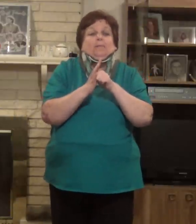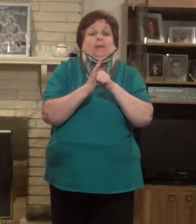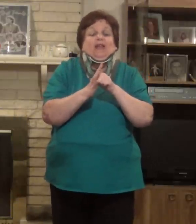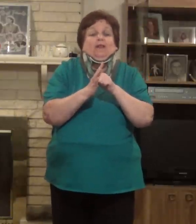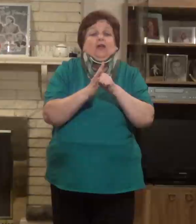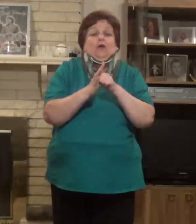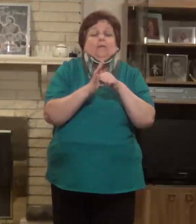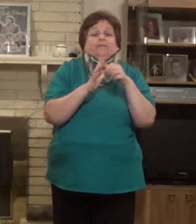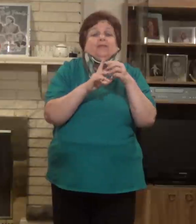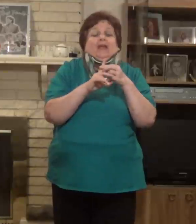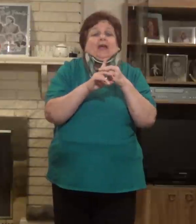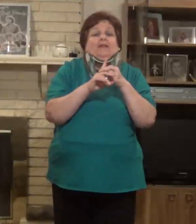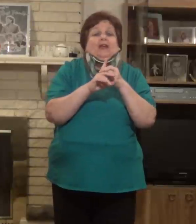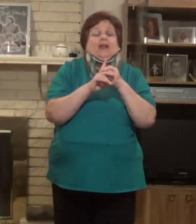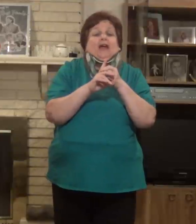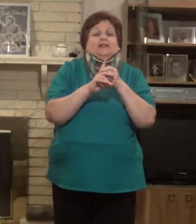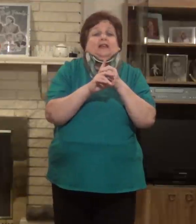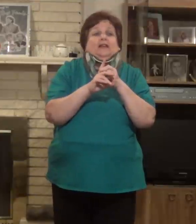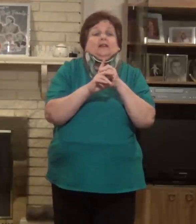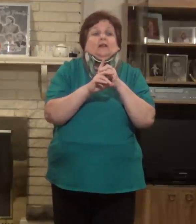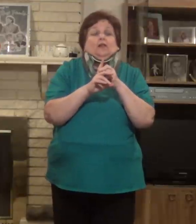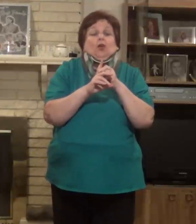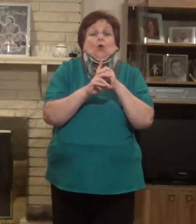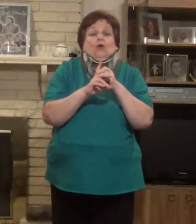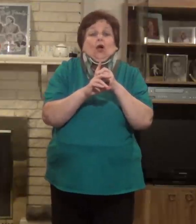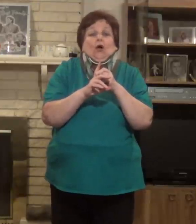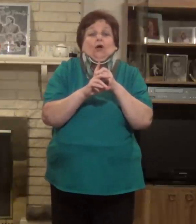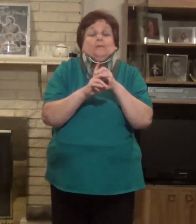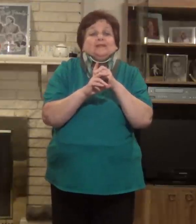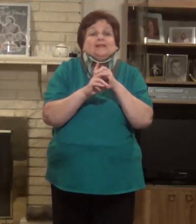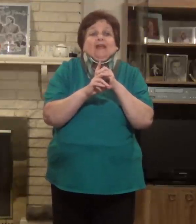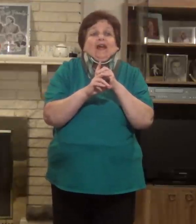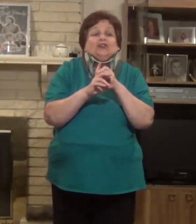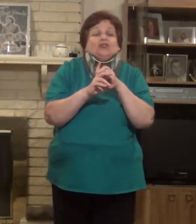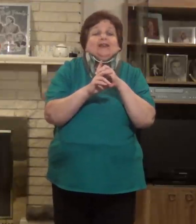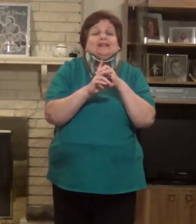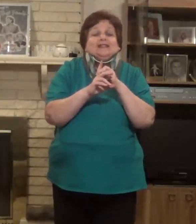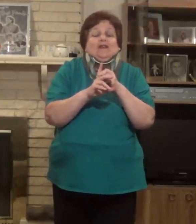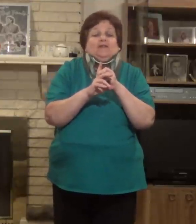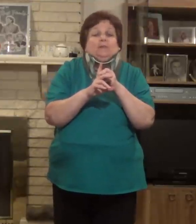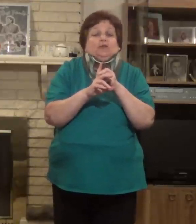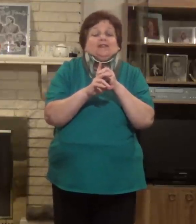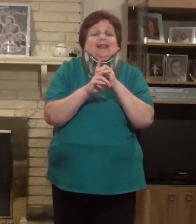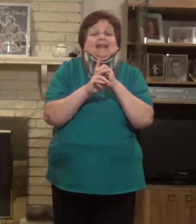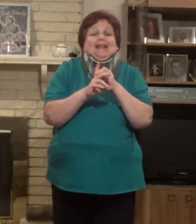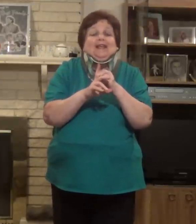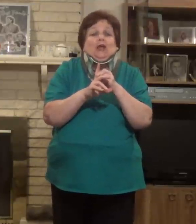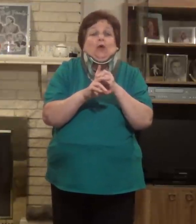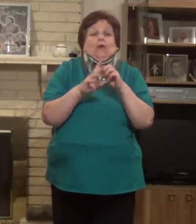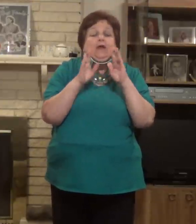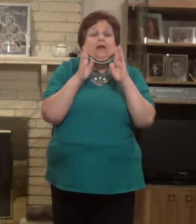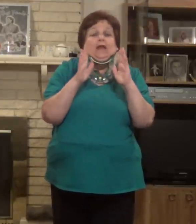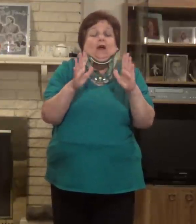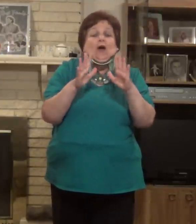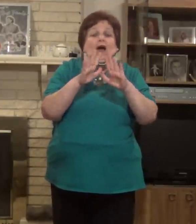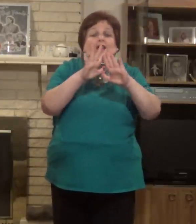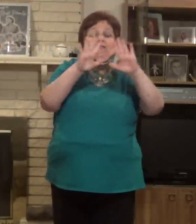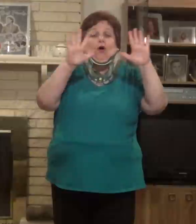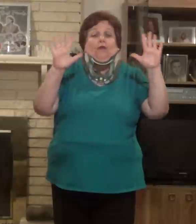paleo. And then I did low-carb slash 70% keto. Now, out of all